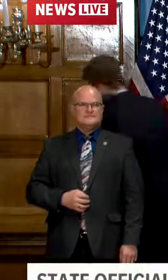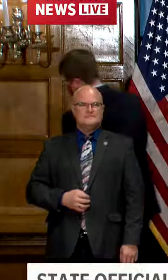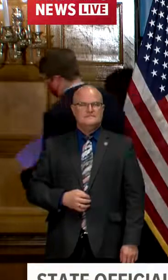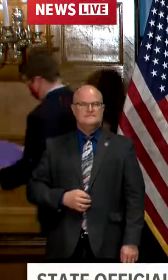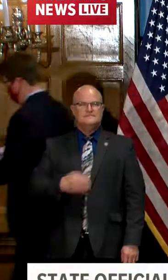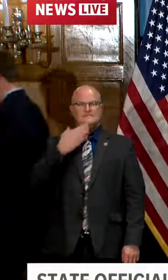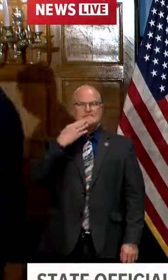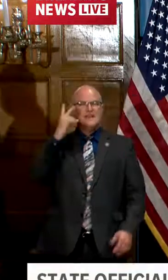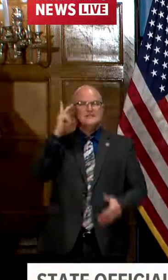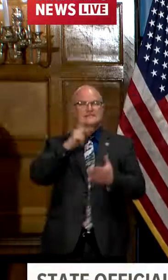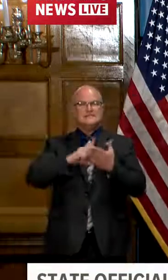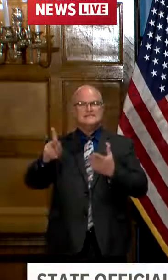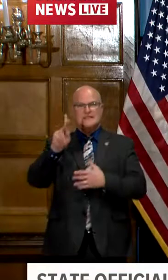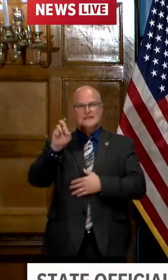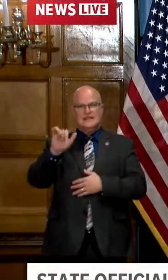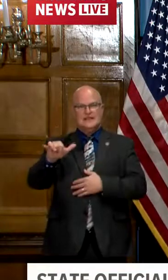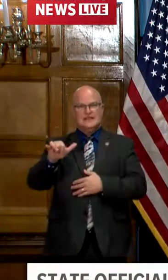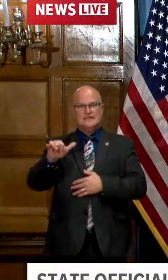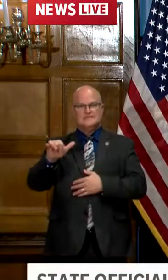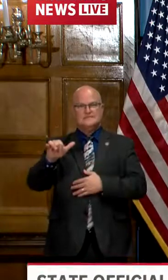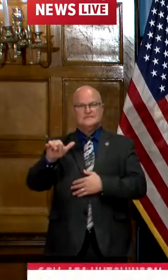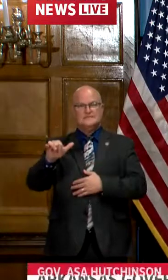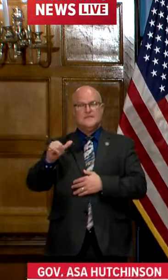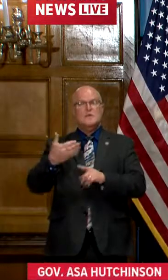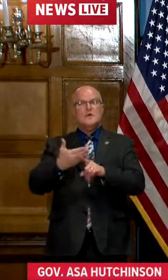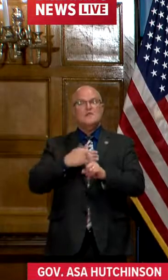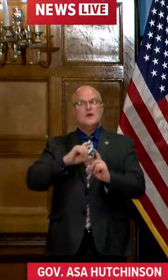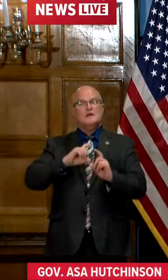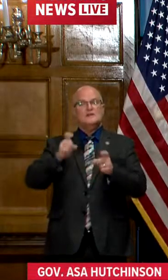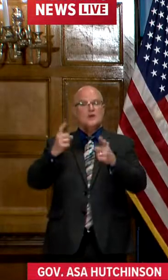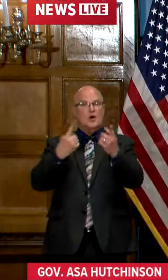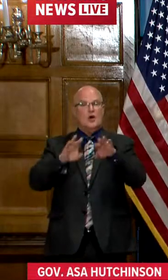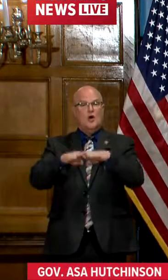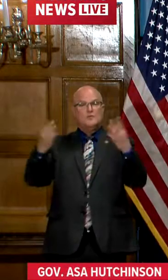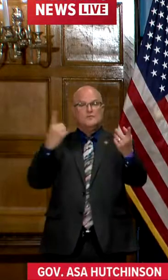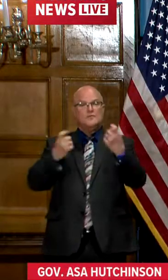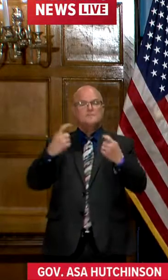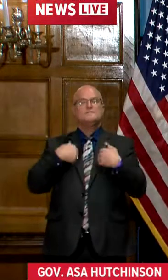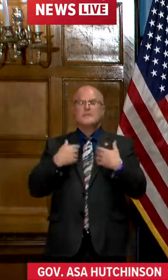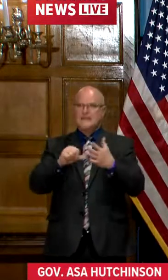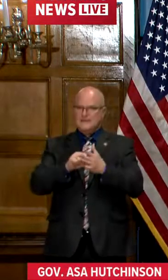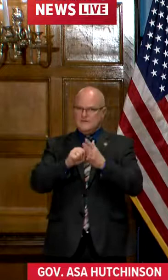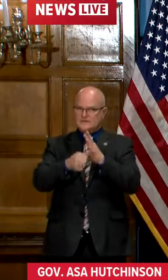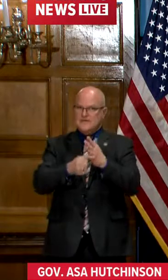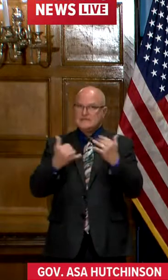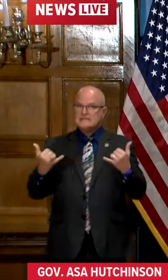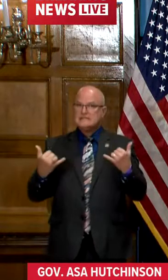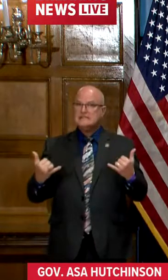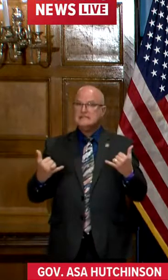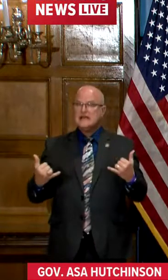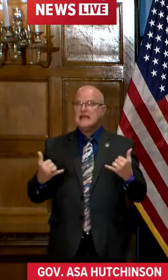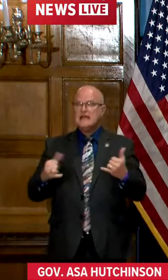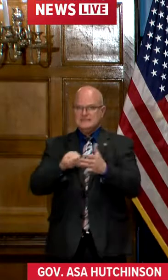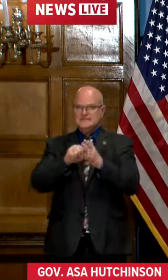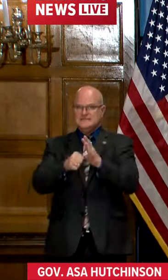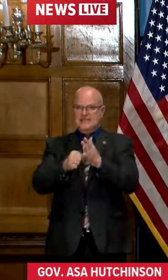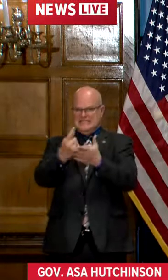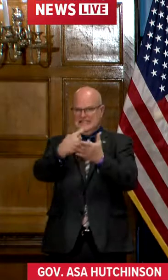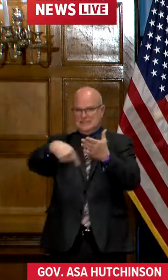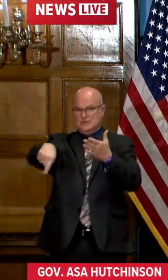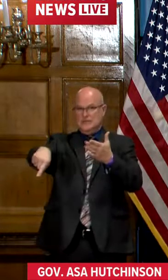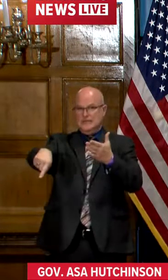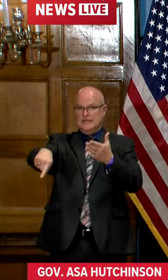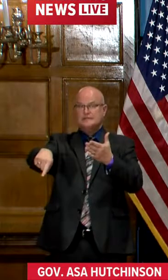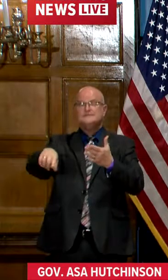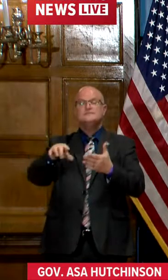thanks secretary key and finally before i turned over questions i wanted to emphasize today and we'll emphasize it next week